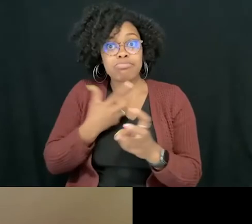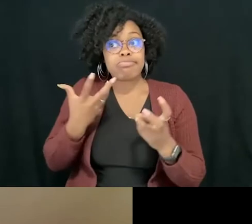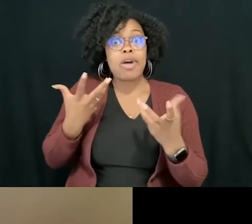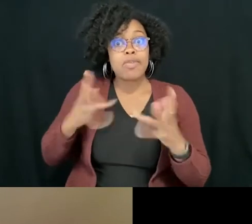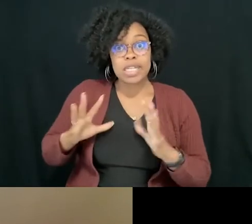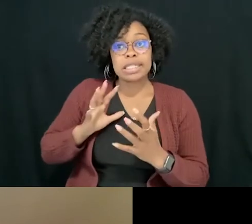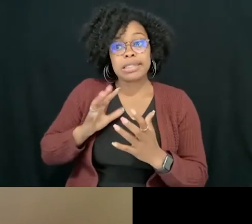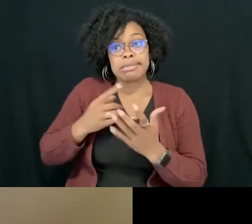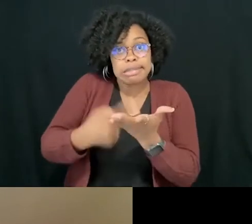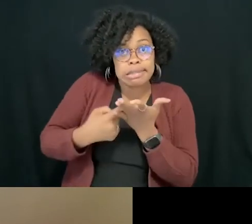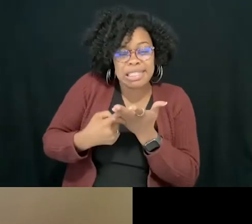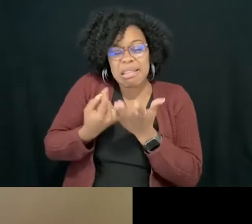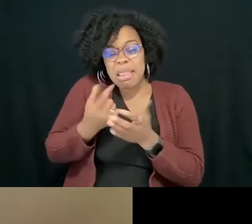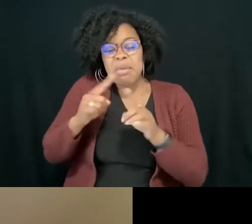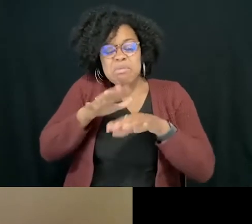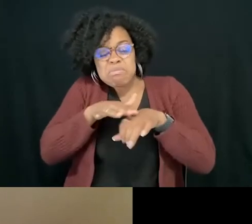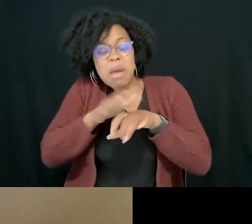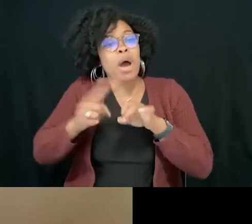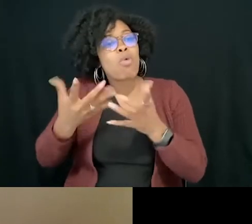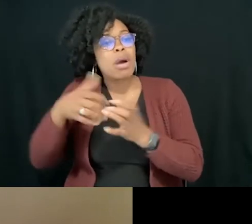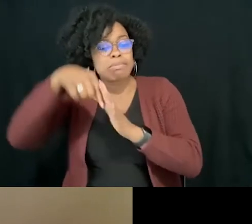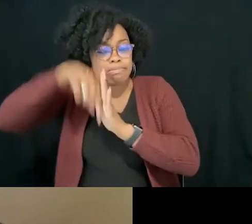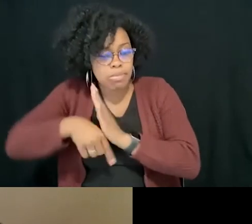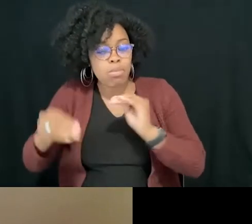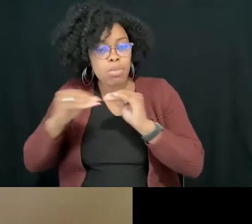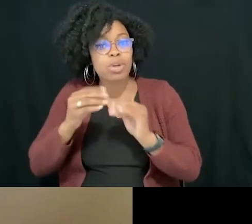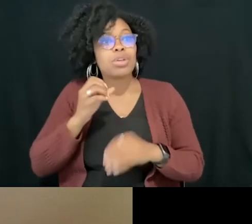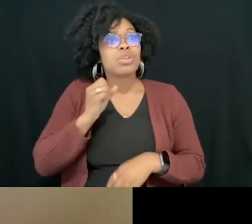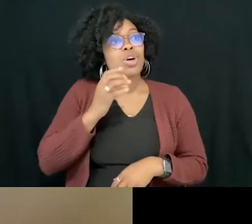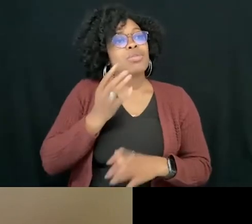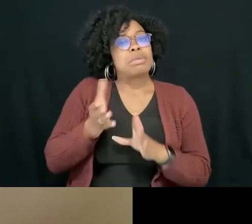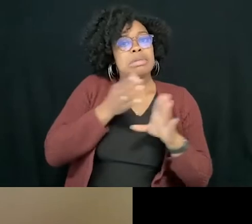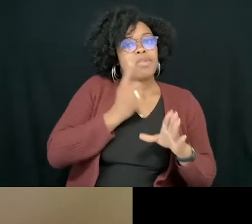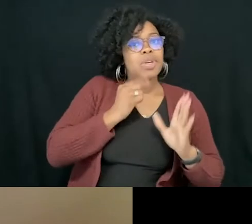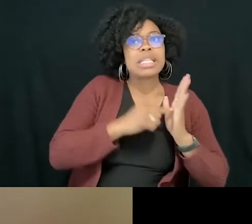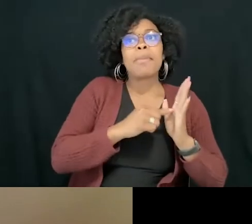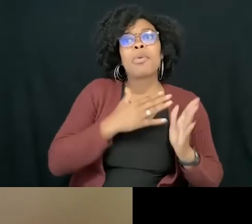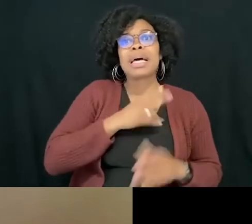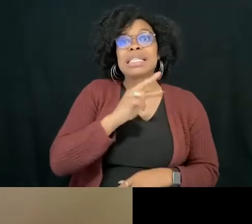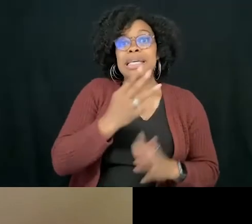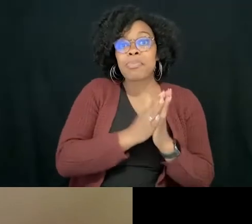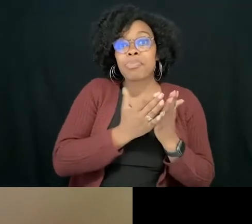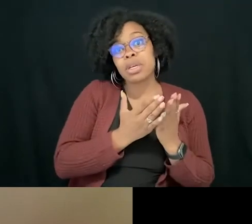Right. So, for example, like with sex is a funny word, which is our second book for sort of kids seven to nine.